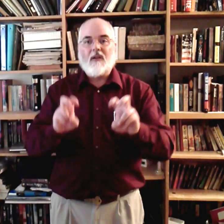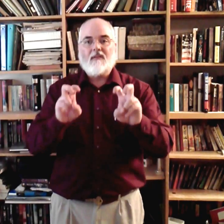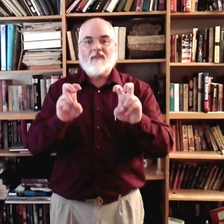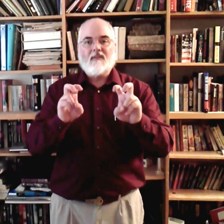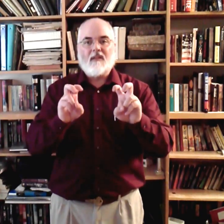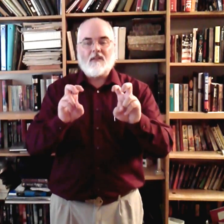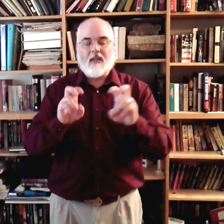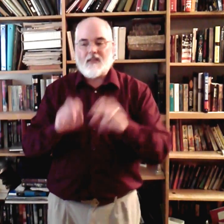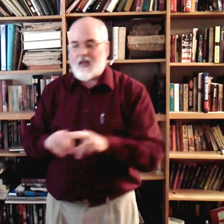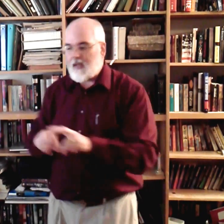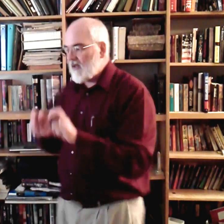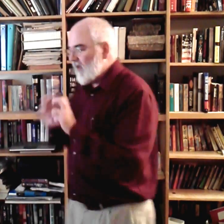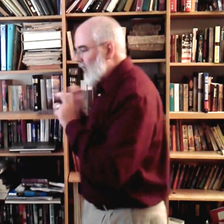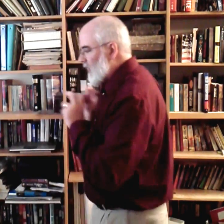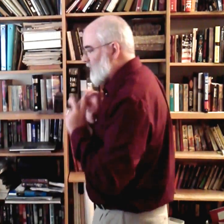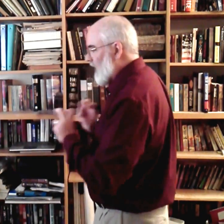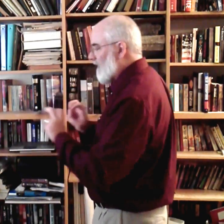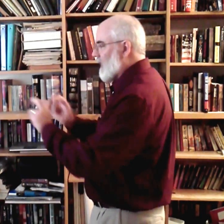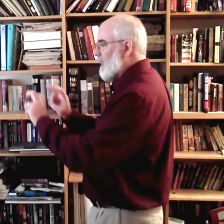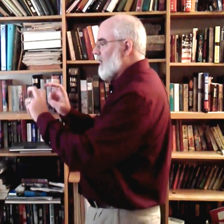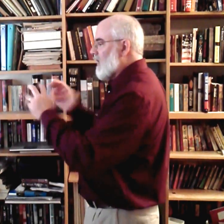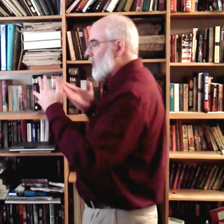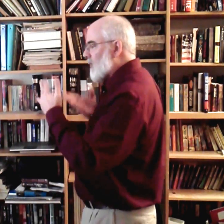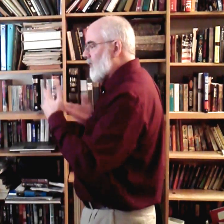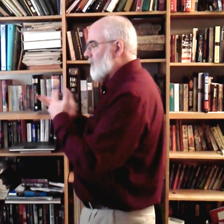There's that sign again. Traveling. Through.